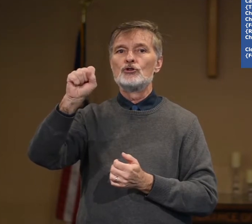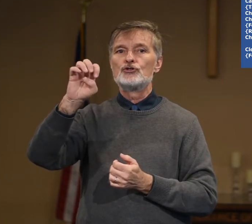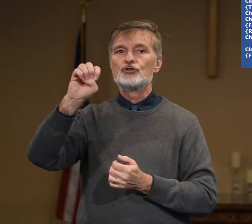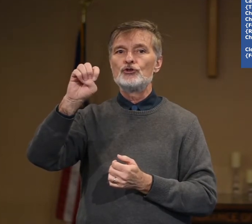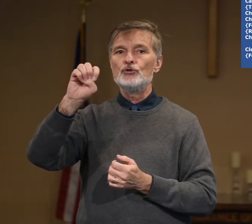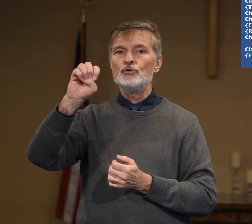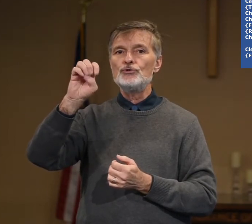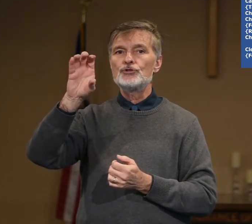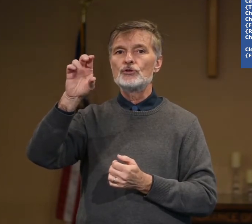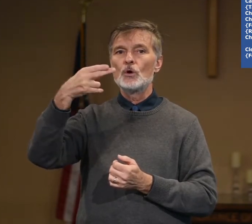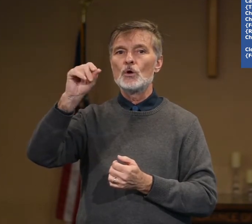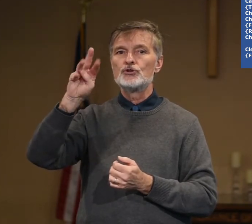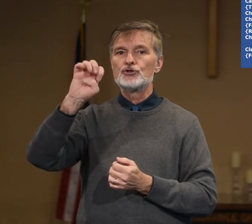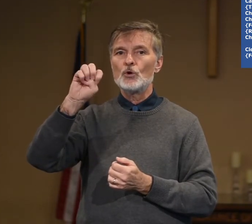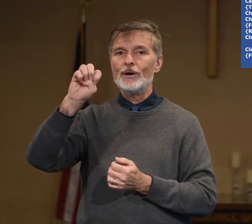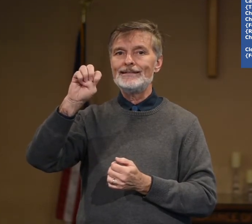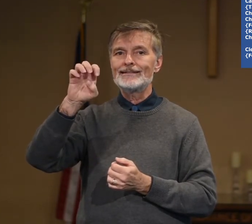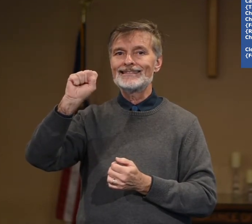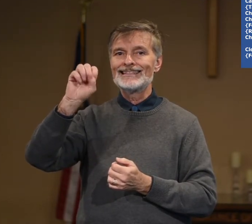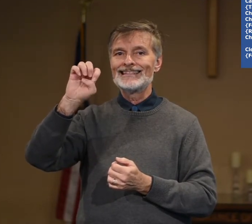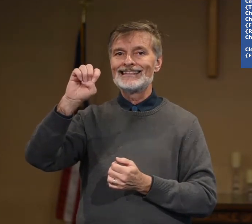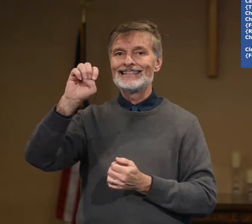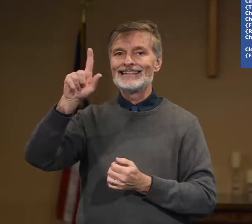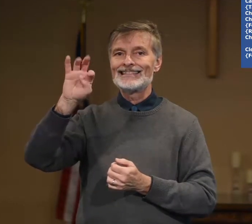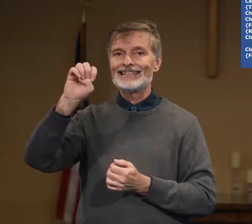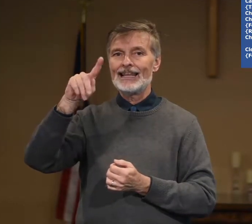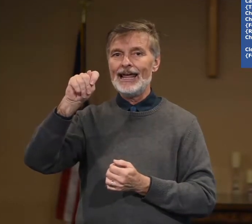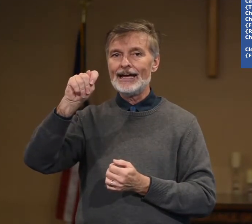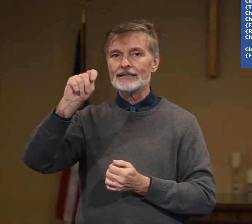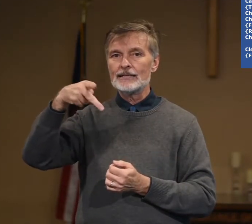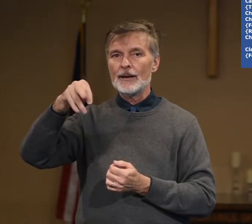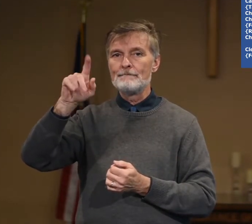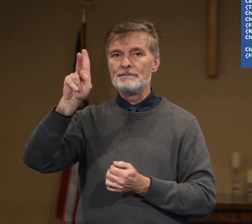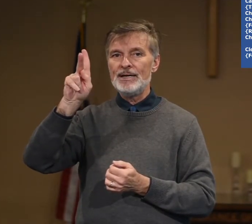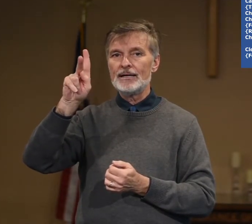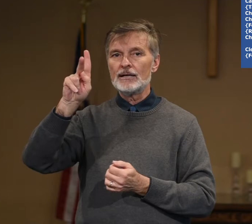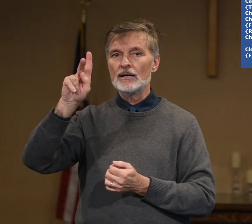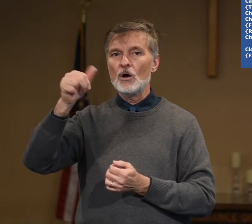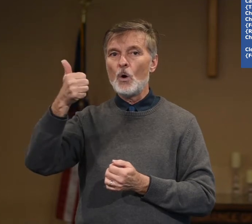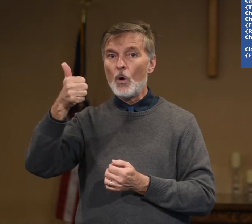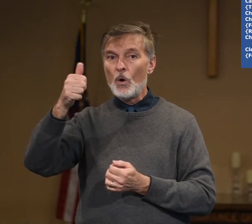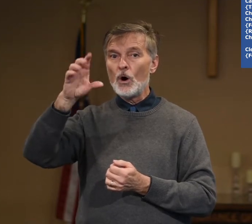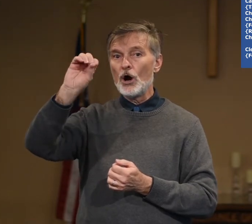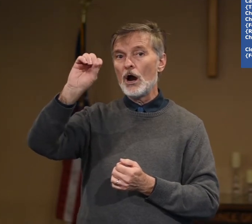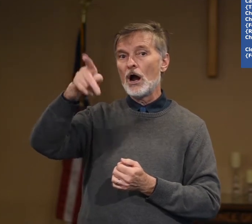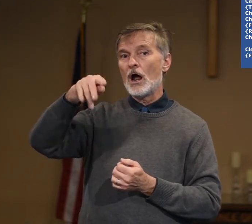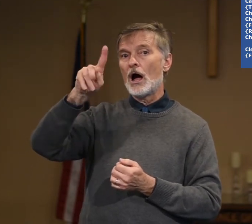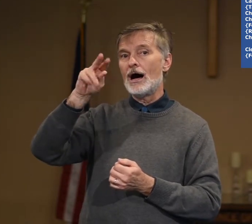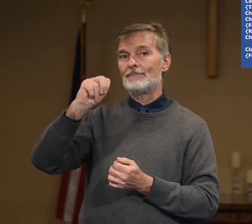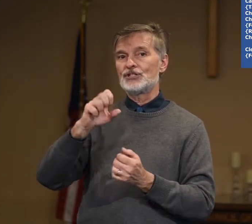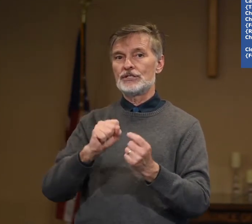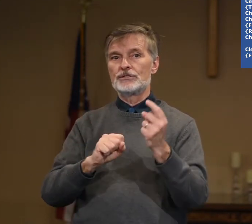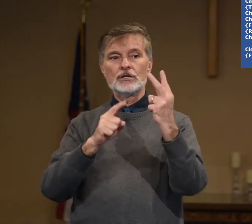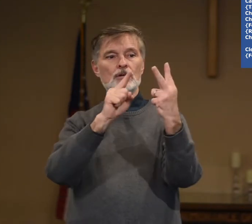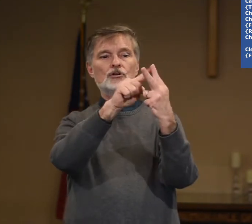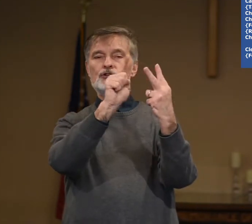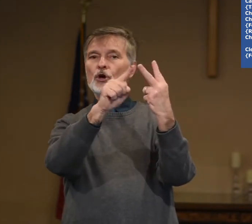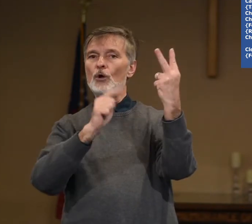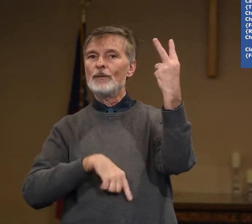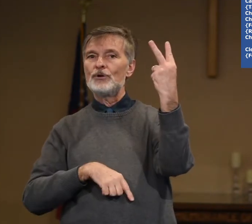Choose, choice, select, pick, or options. So you hold up